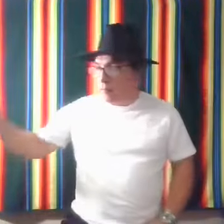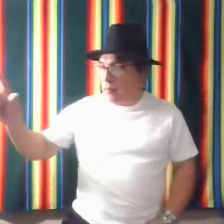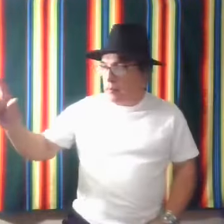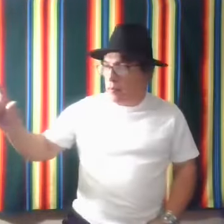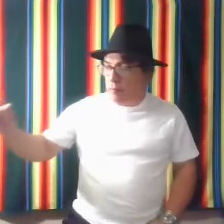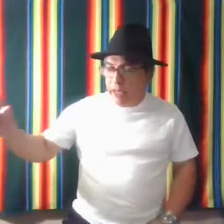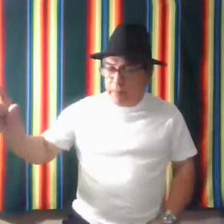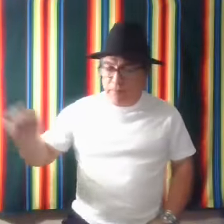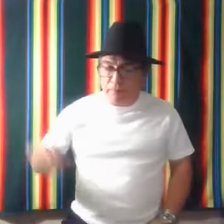Man.